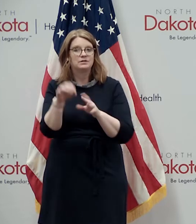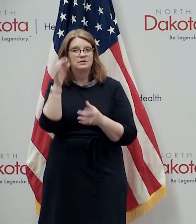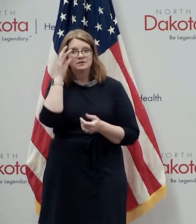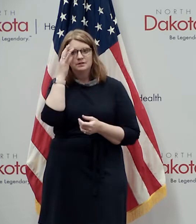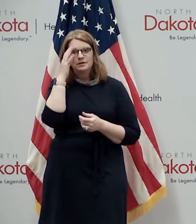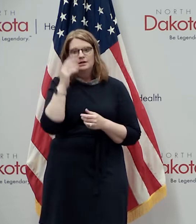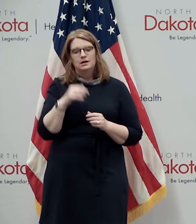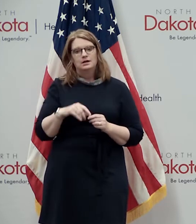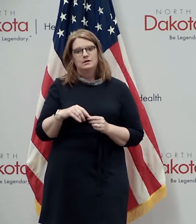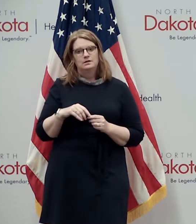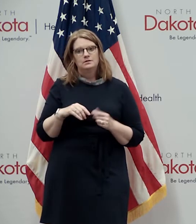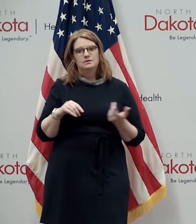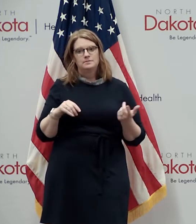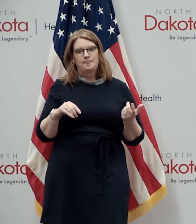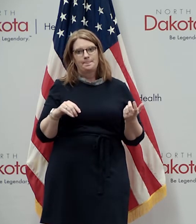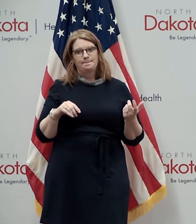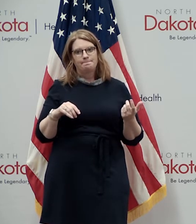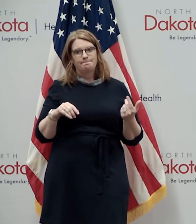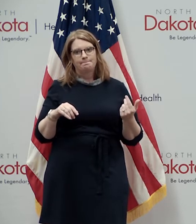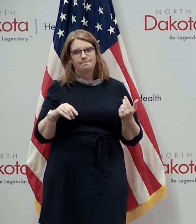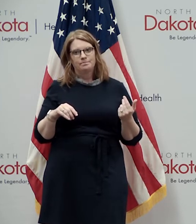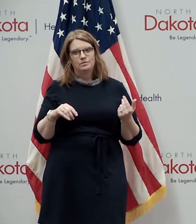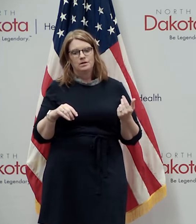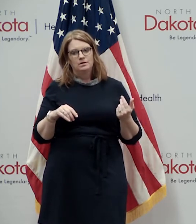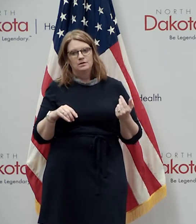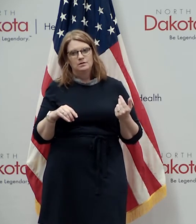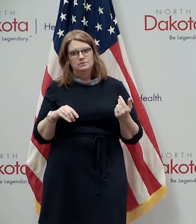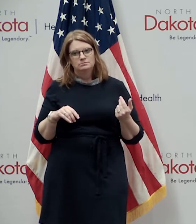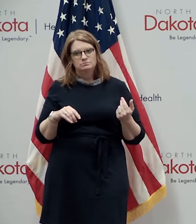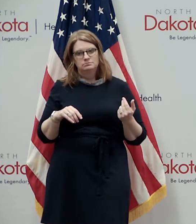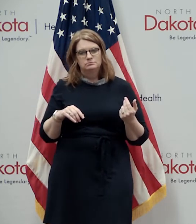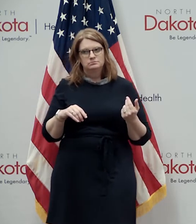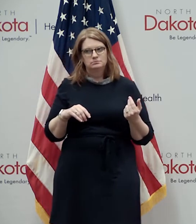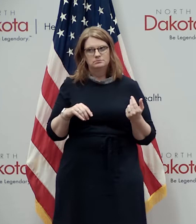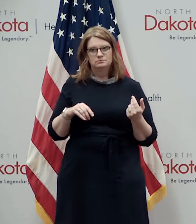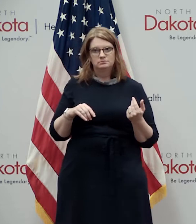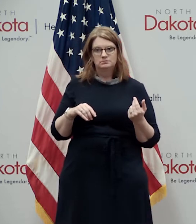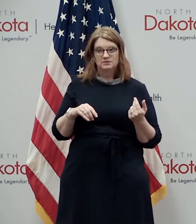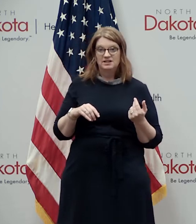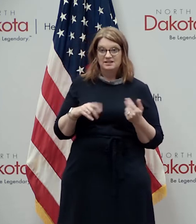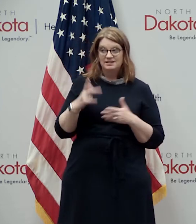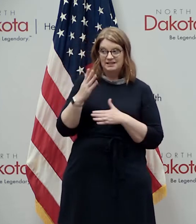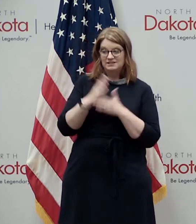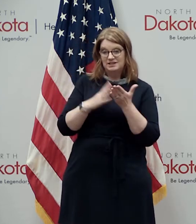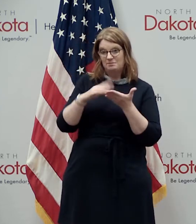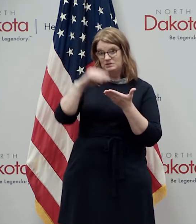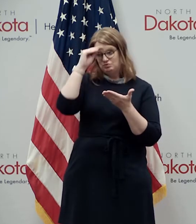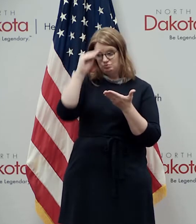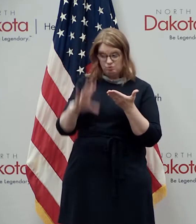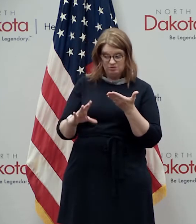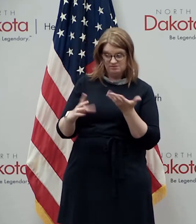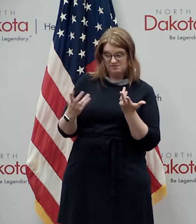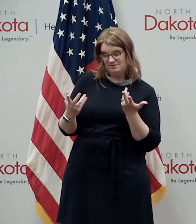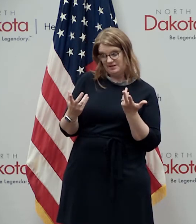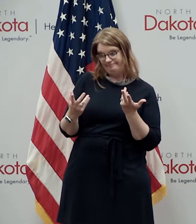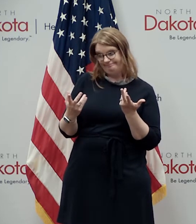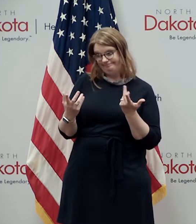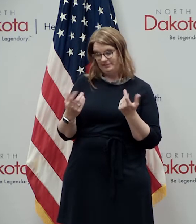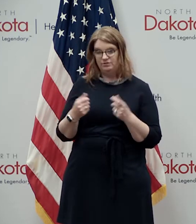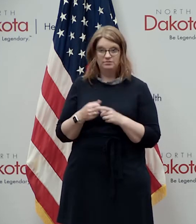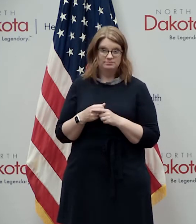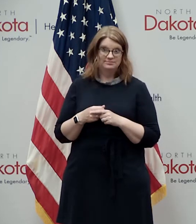things that's really open-ended is is how do we make sure that we protect because there are vulnerable students there are students that have got uh